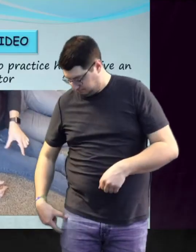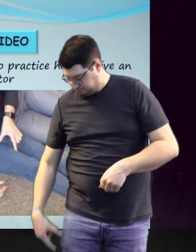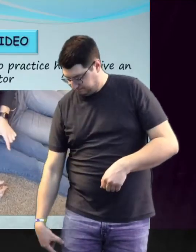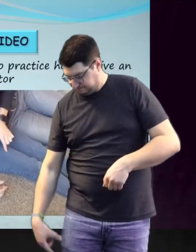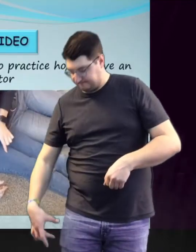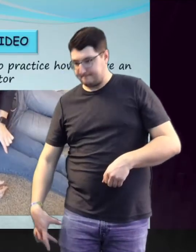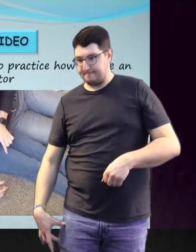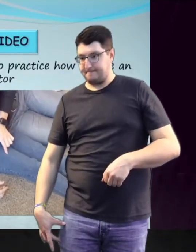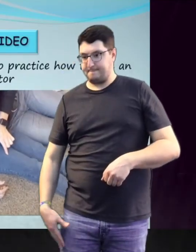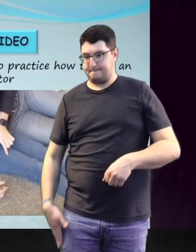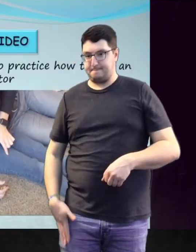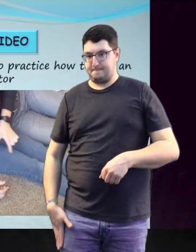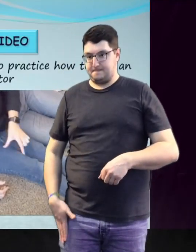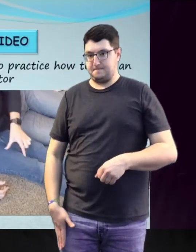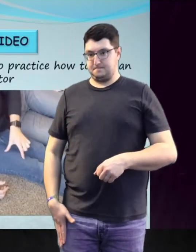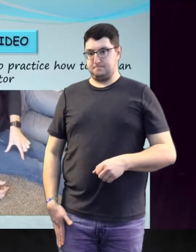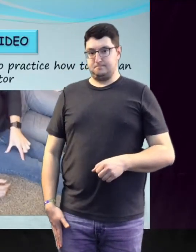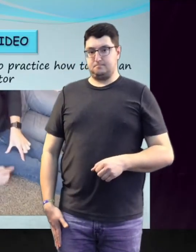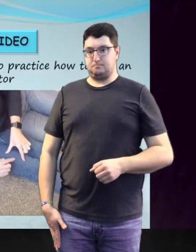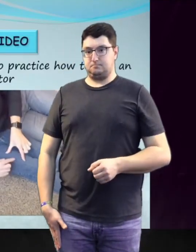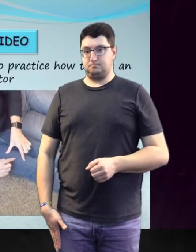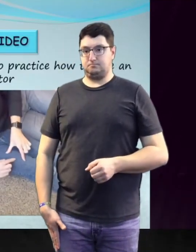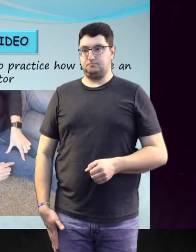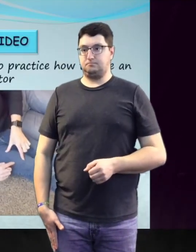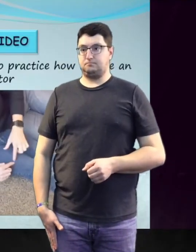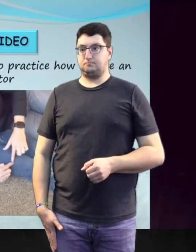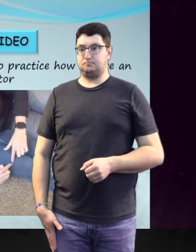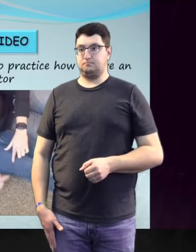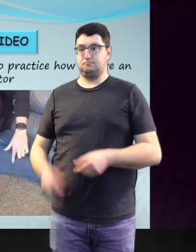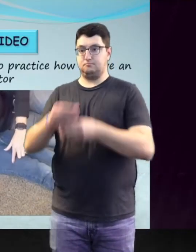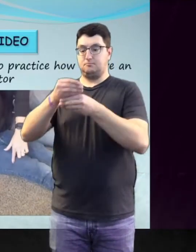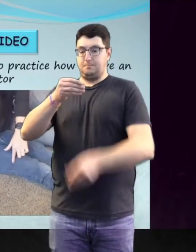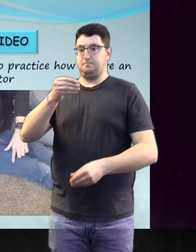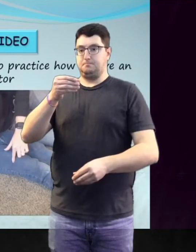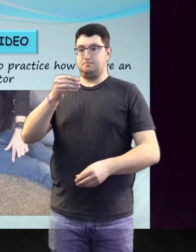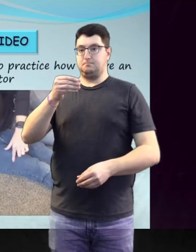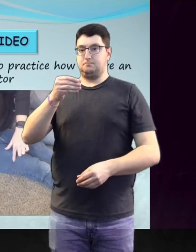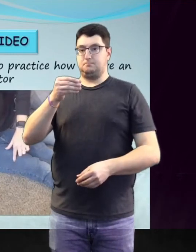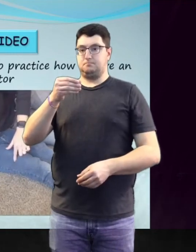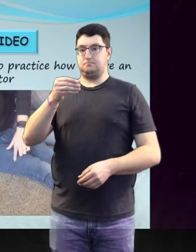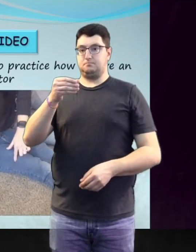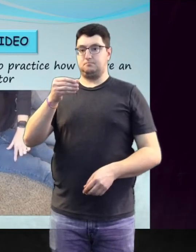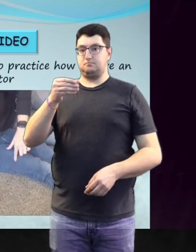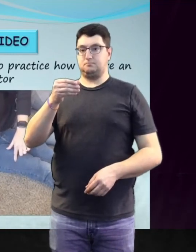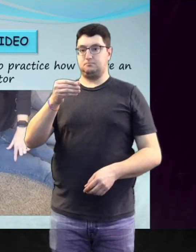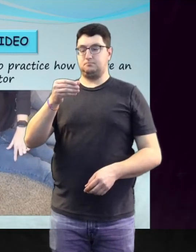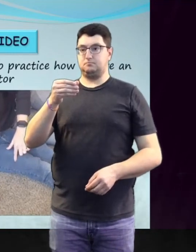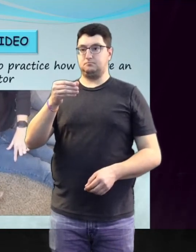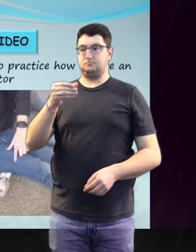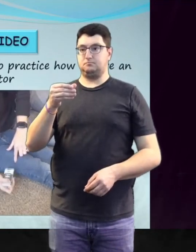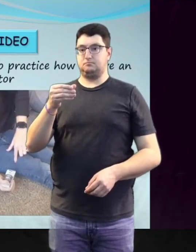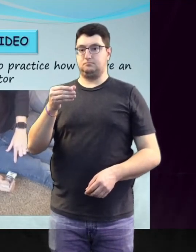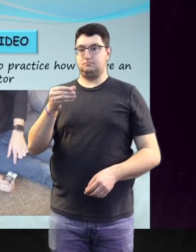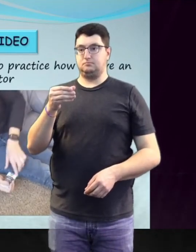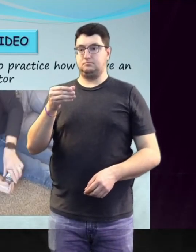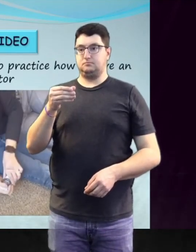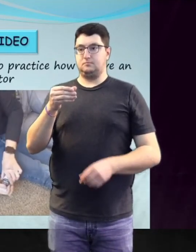Identify the injection area on the outer middle thigh. Remove the Allerject or AvaQ from its case.